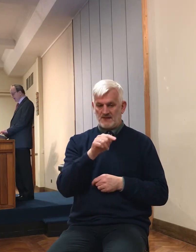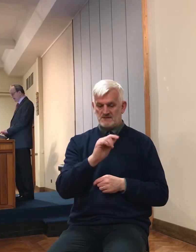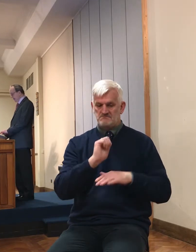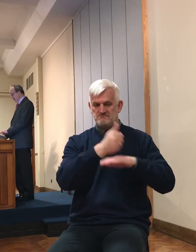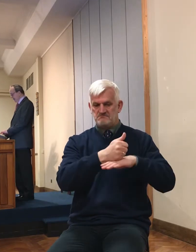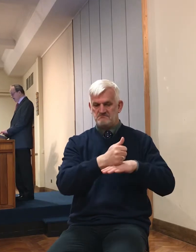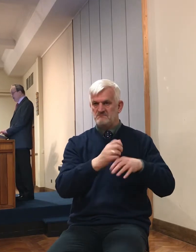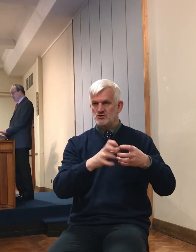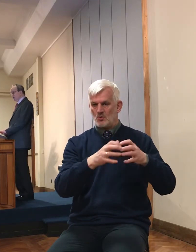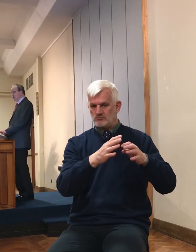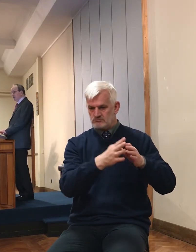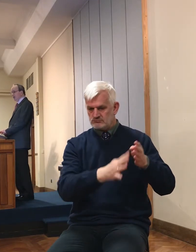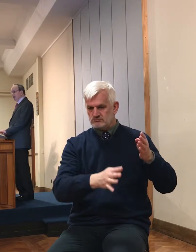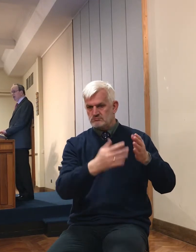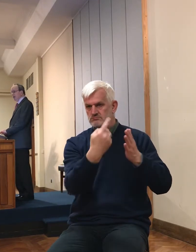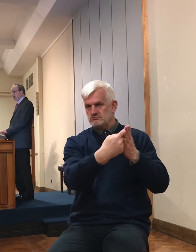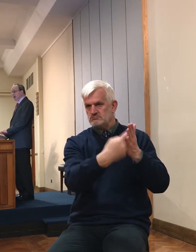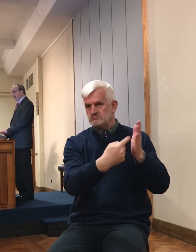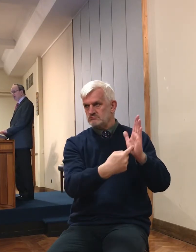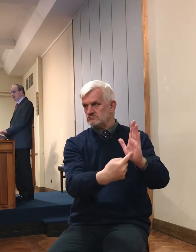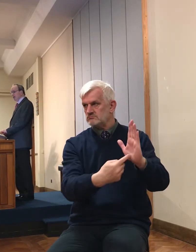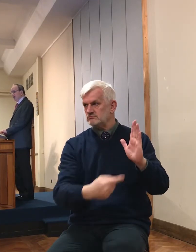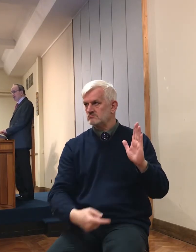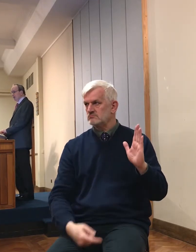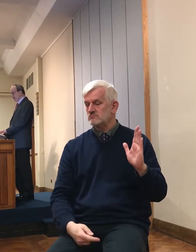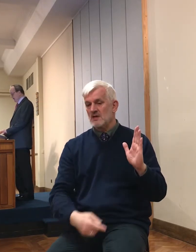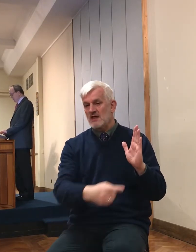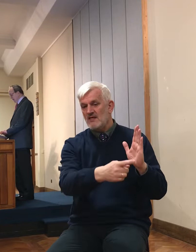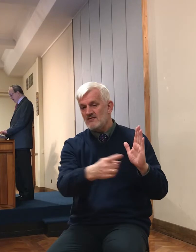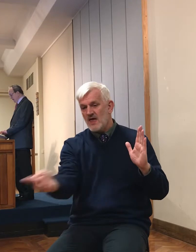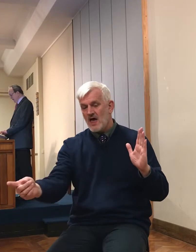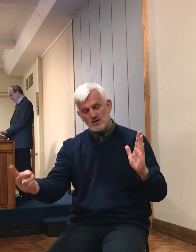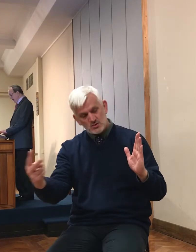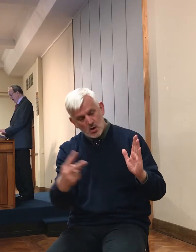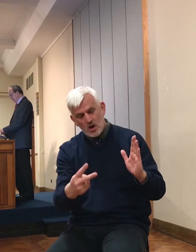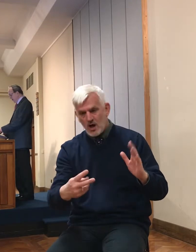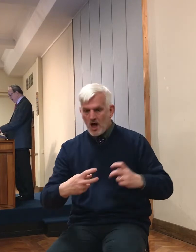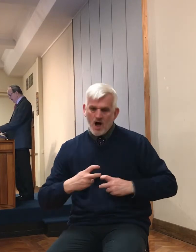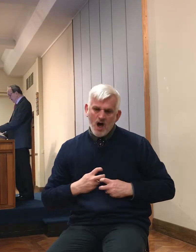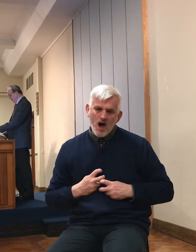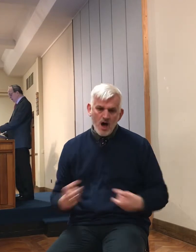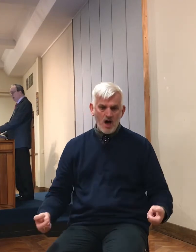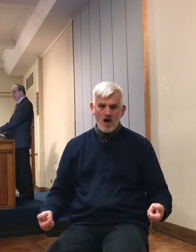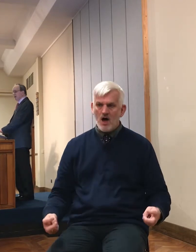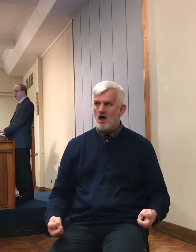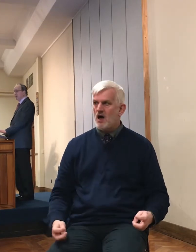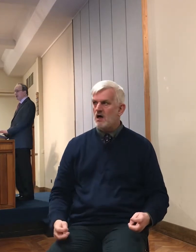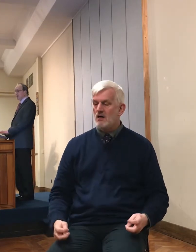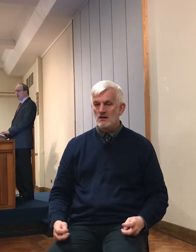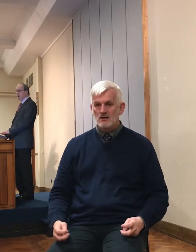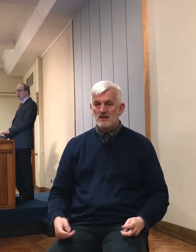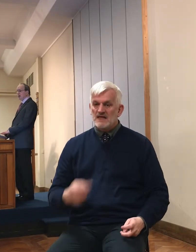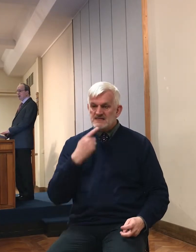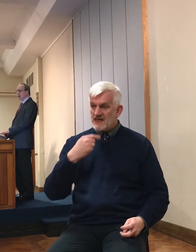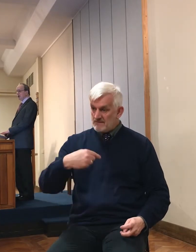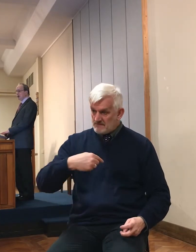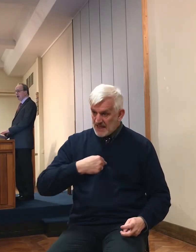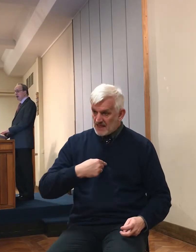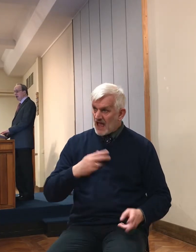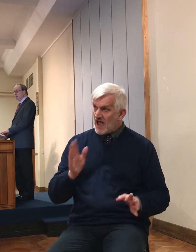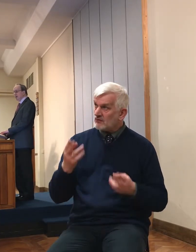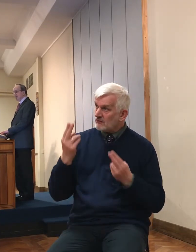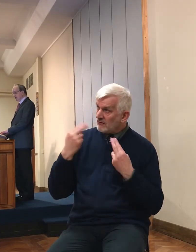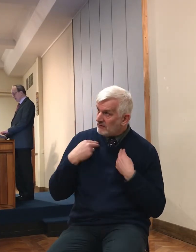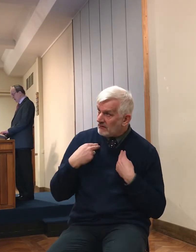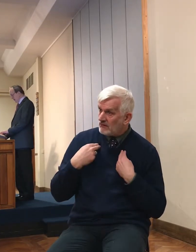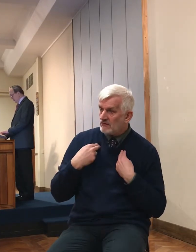anything else, exasperated and filled with fury that they would have to submit as the only condition